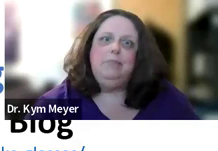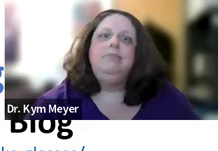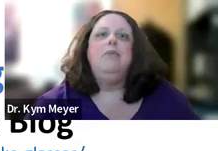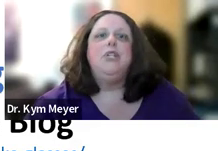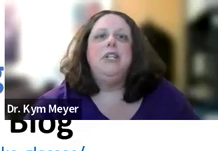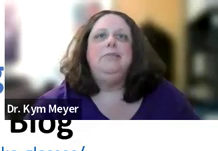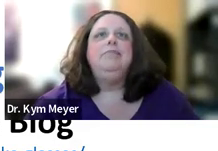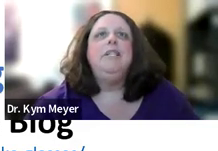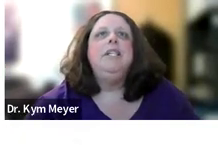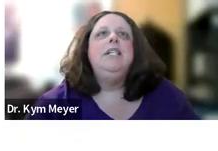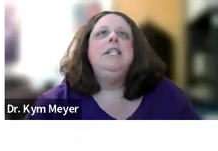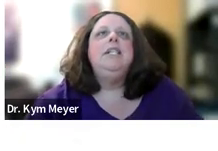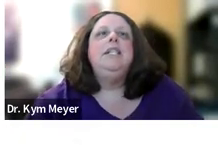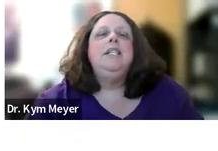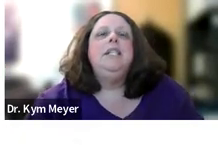chewed up, unfortunately.